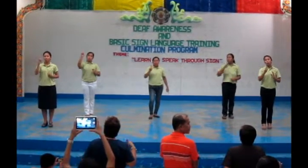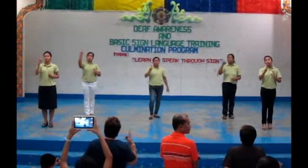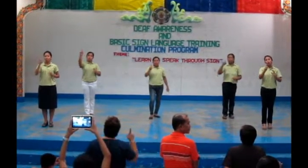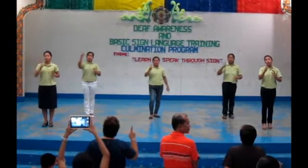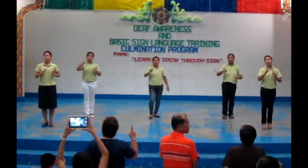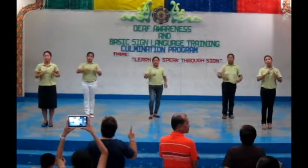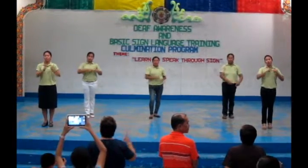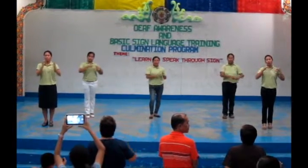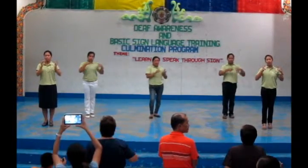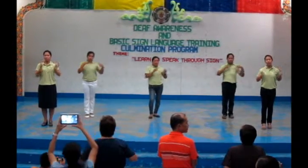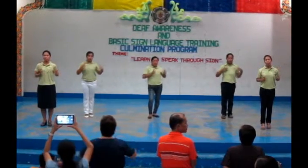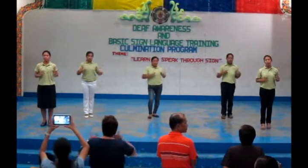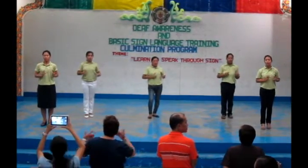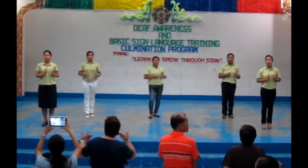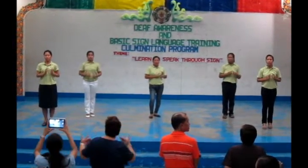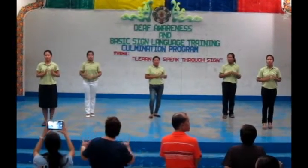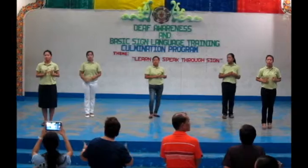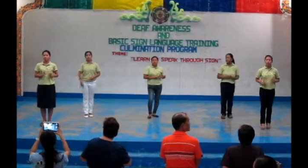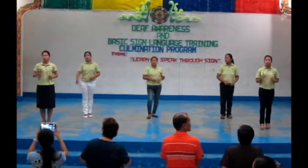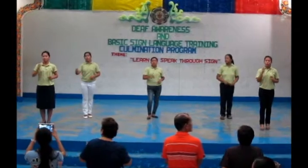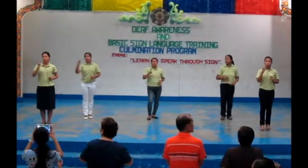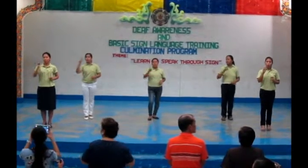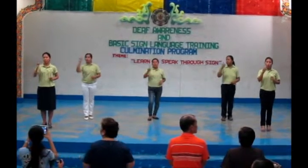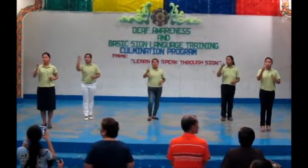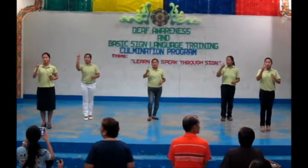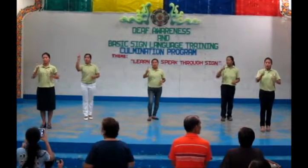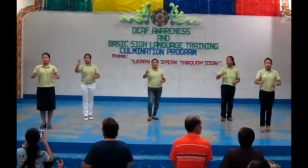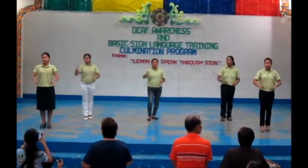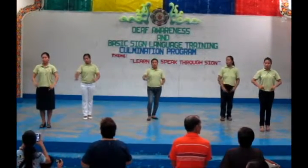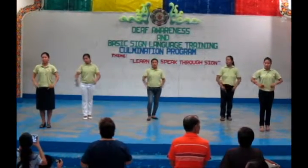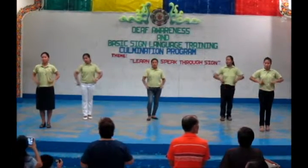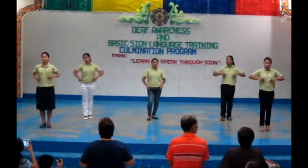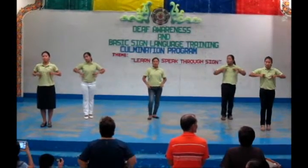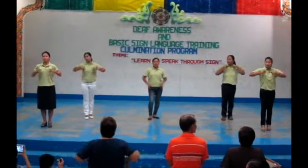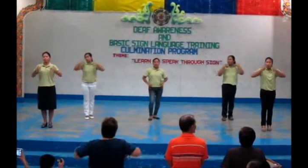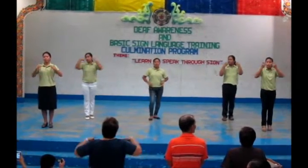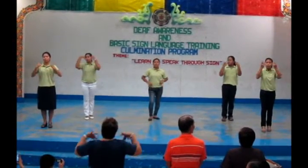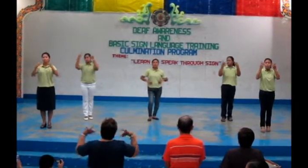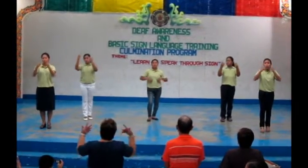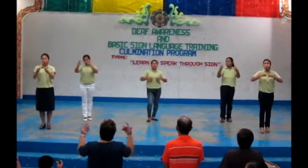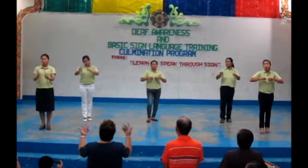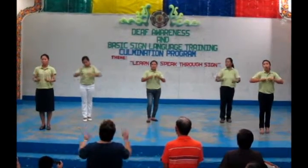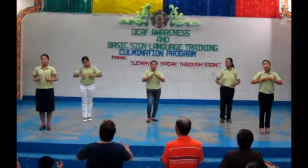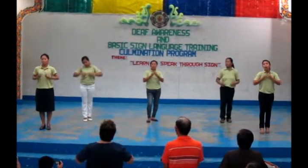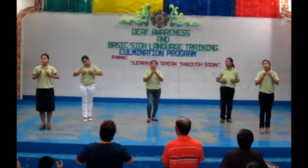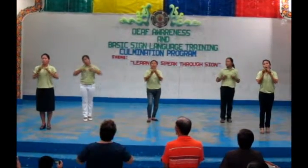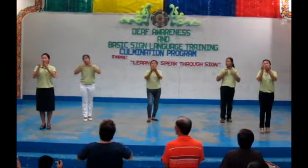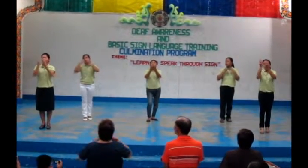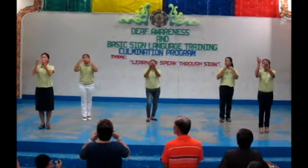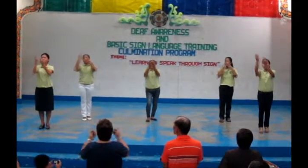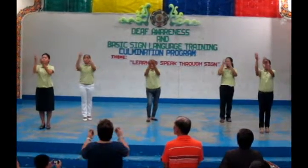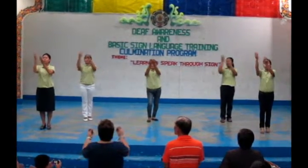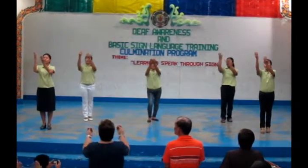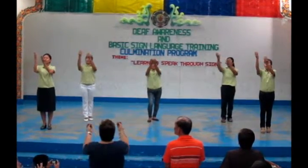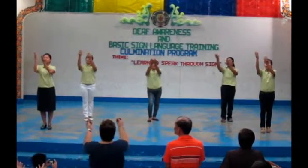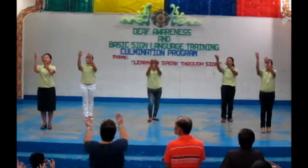one love, one love, two love for you,